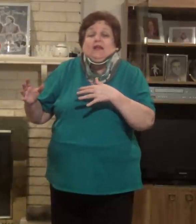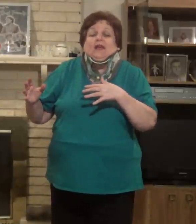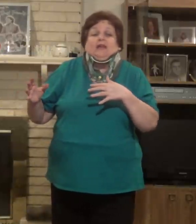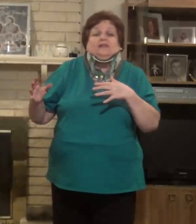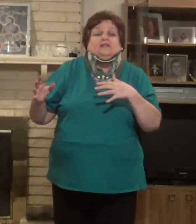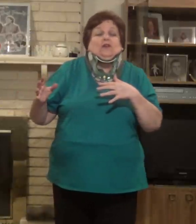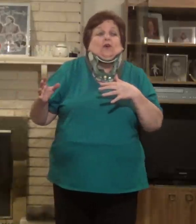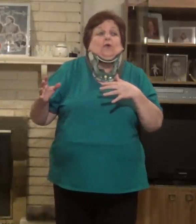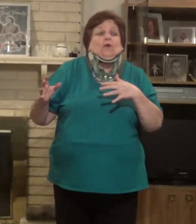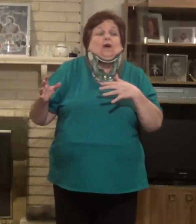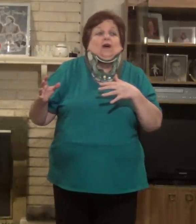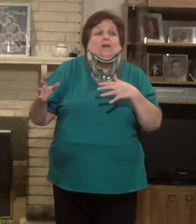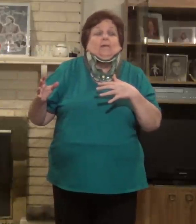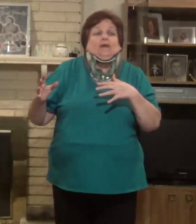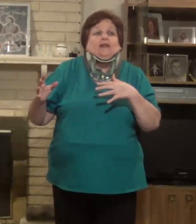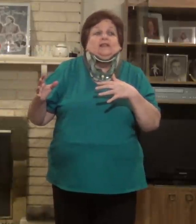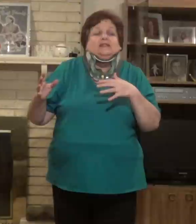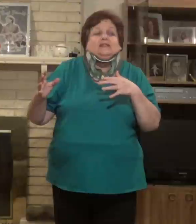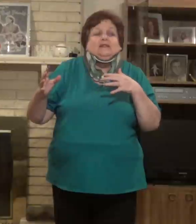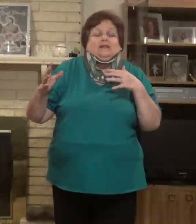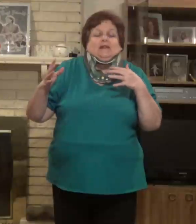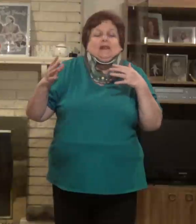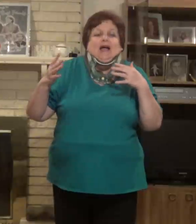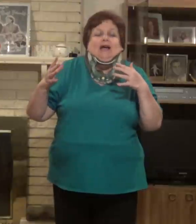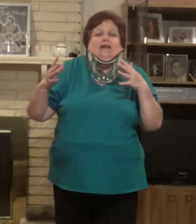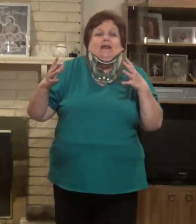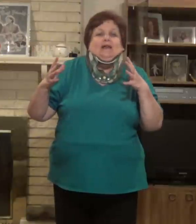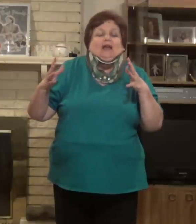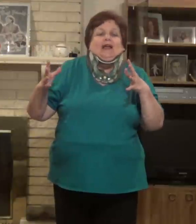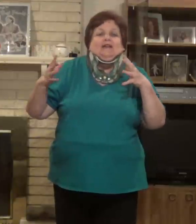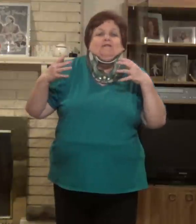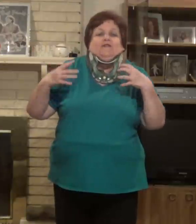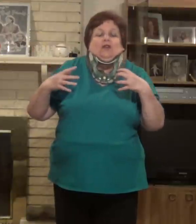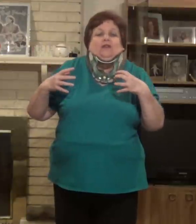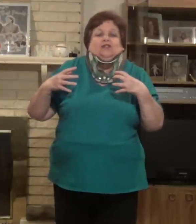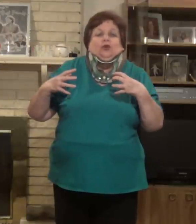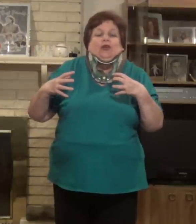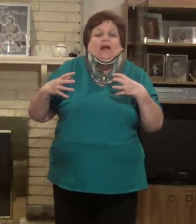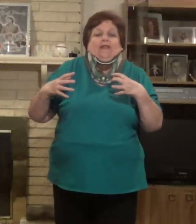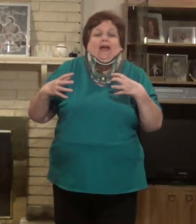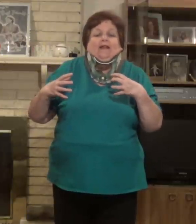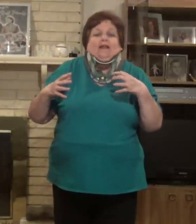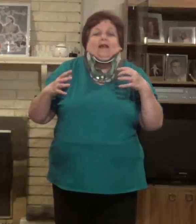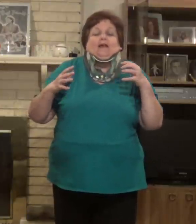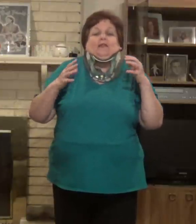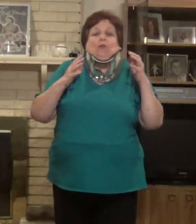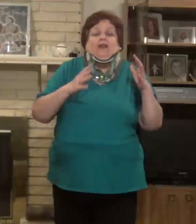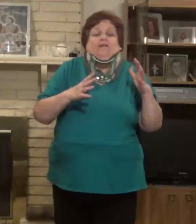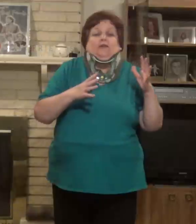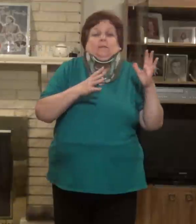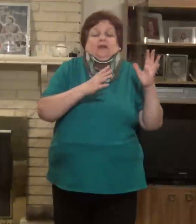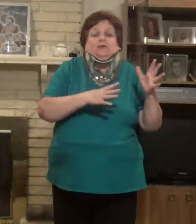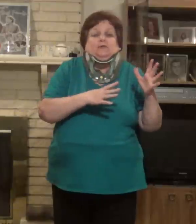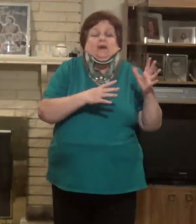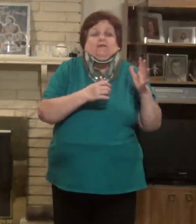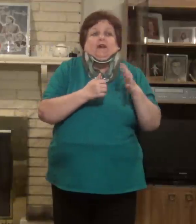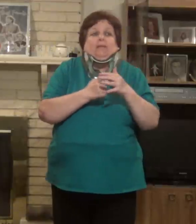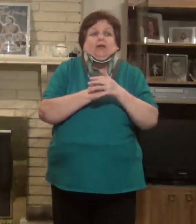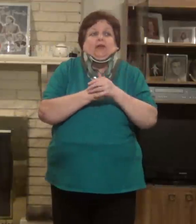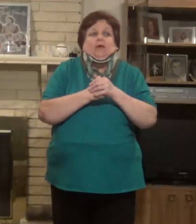And so, it's not, I didn't feel as good on that. The one I felt the best was modified paleo.